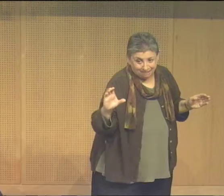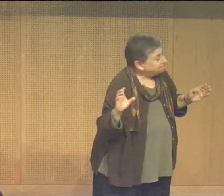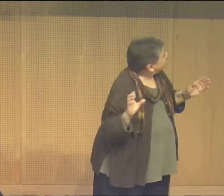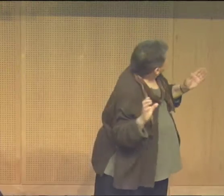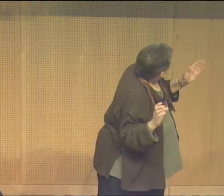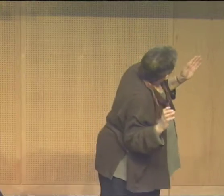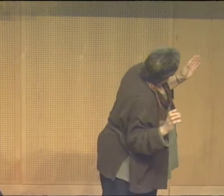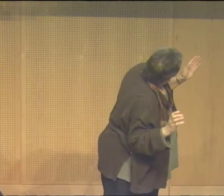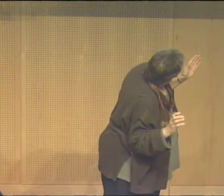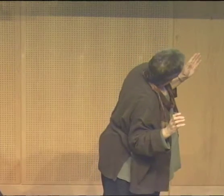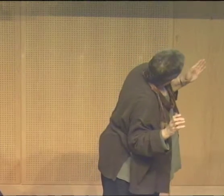handicapped